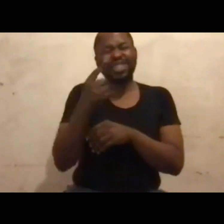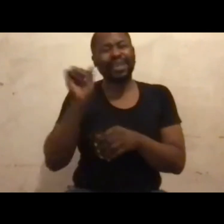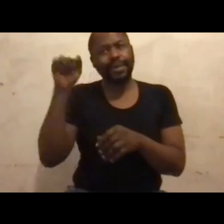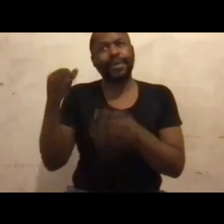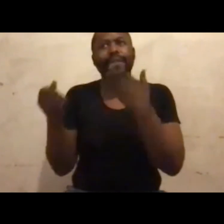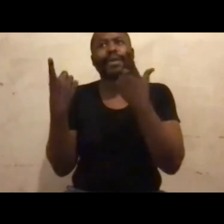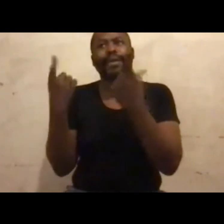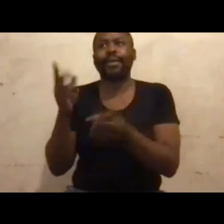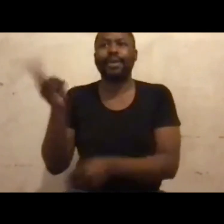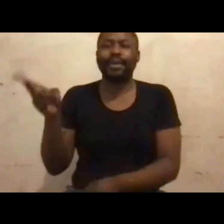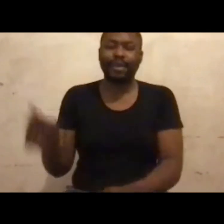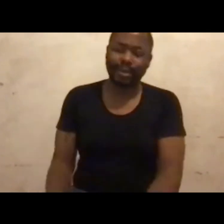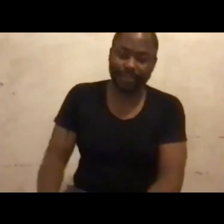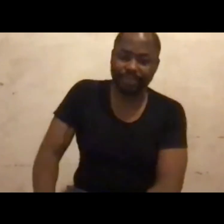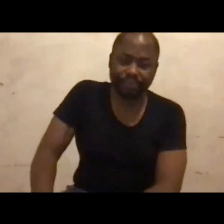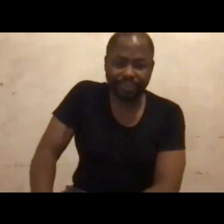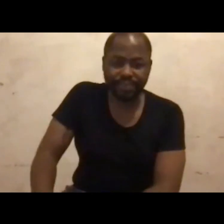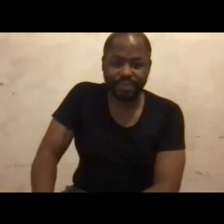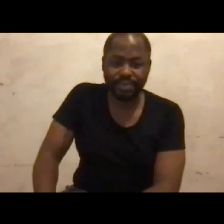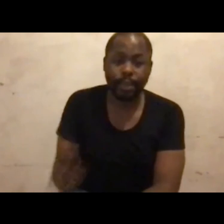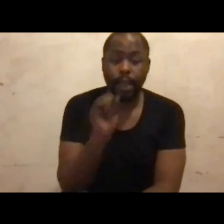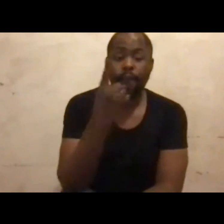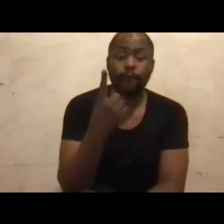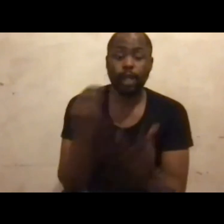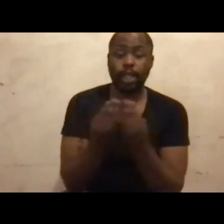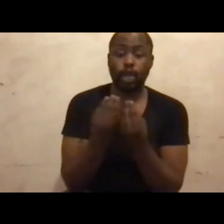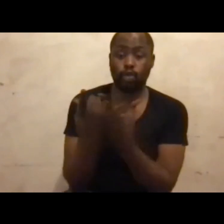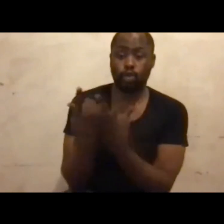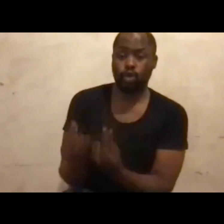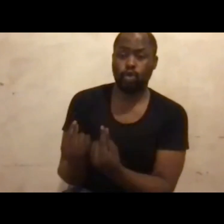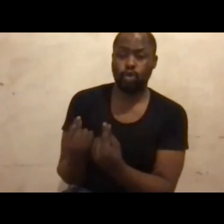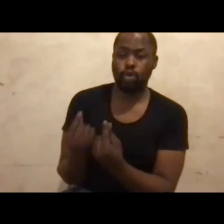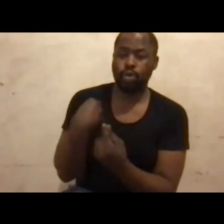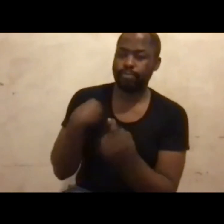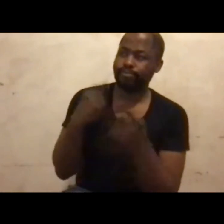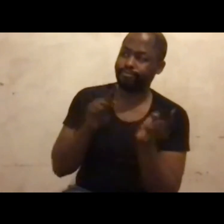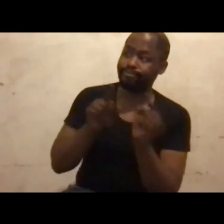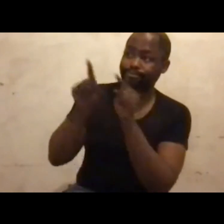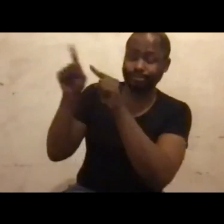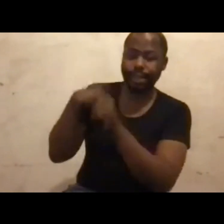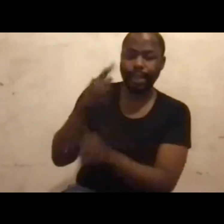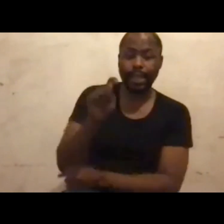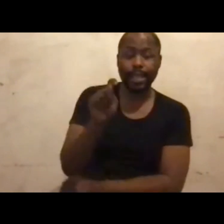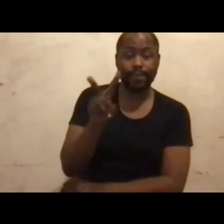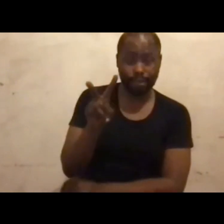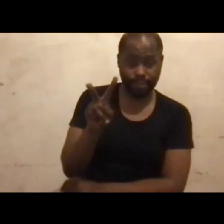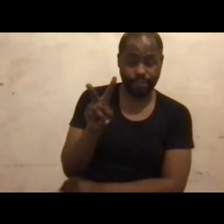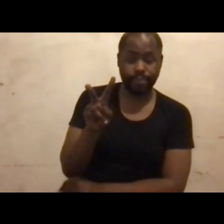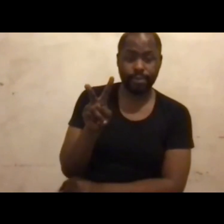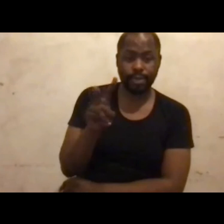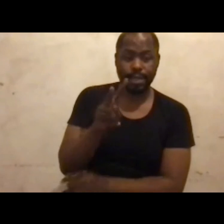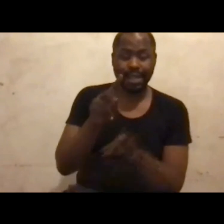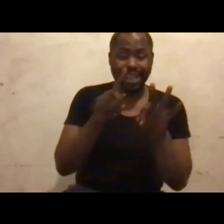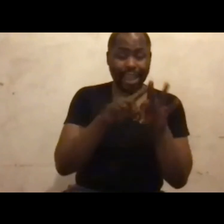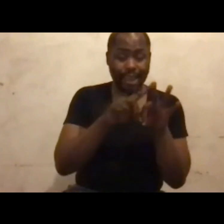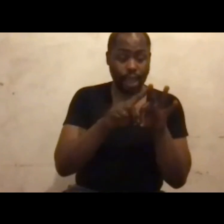there I go again. The first thing that we do is we go to television and we say, on the 3rd of December,